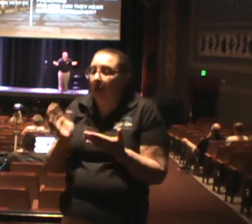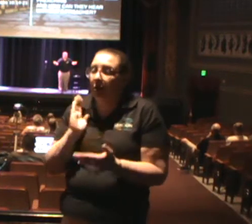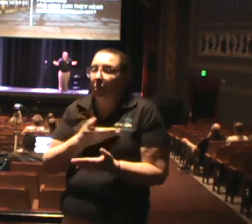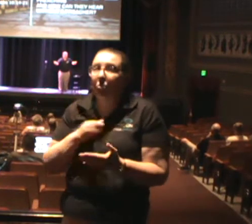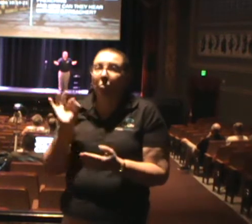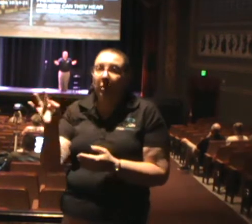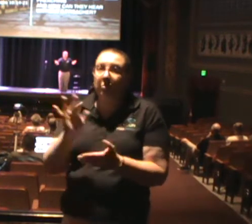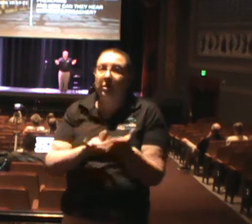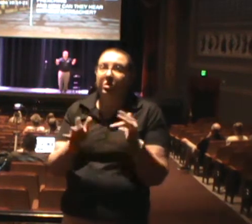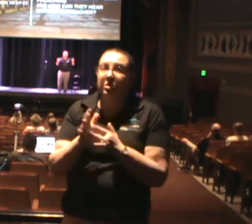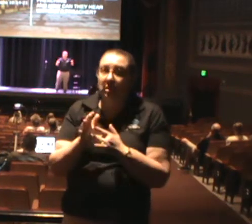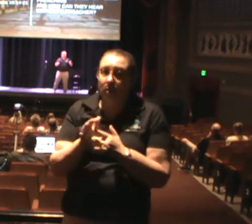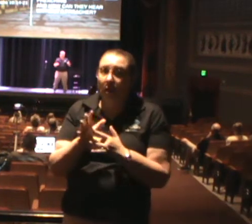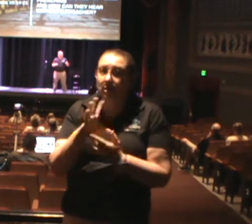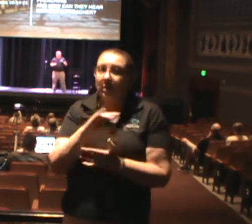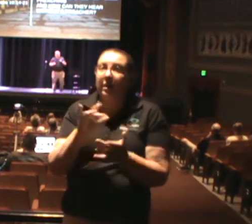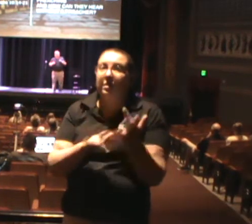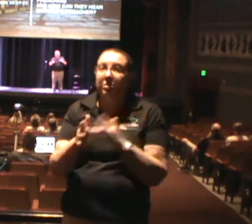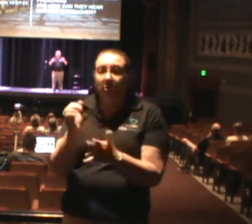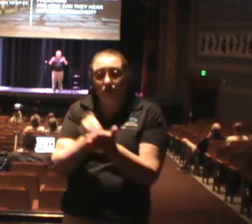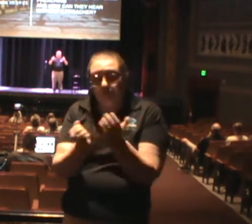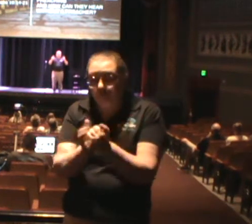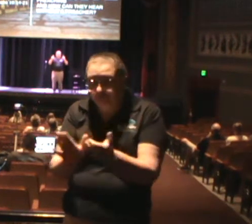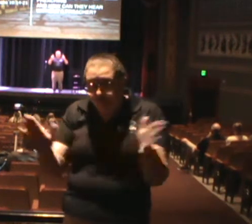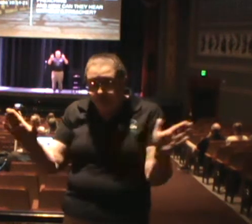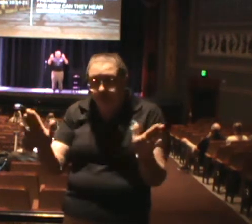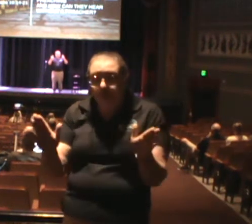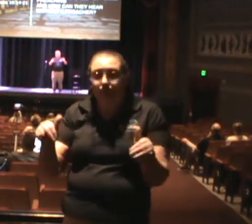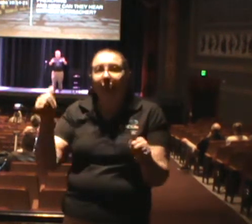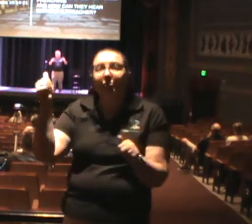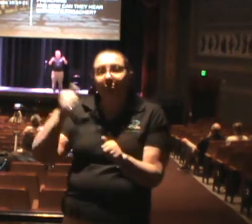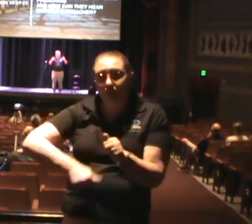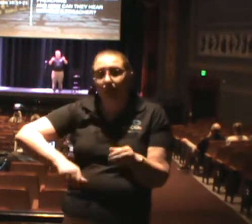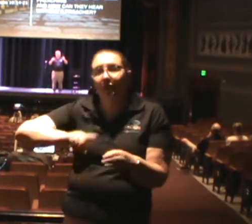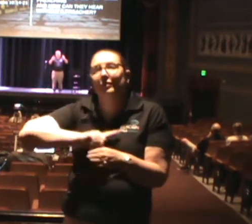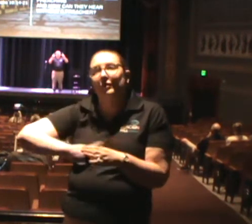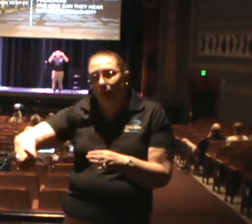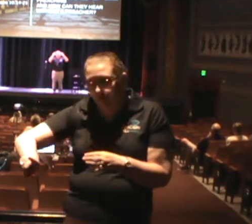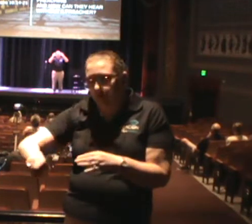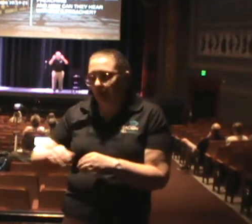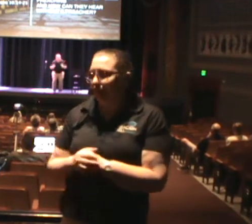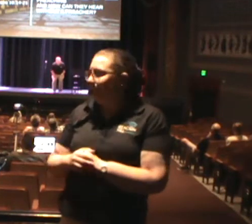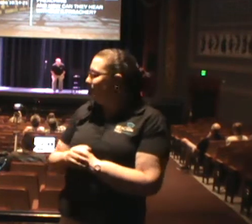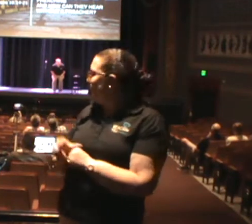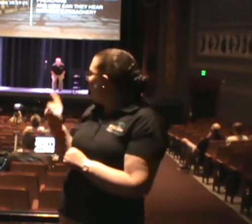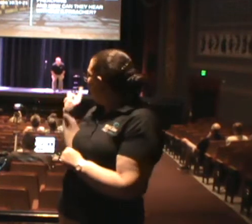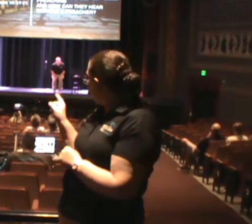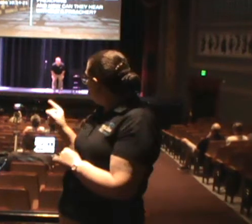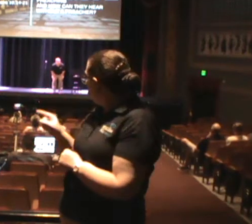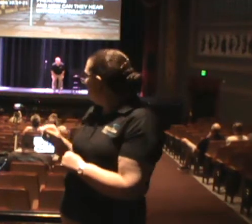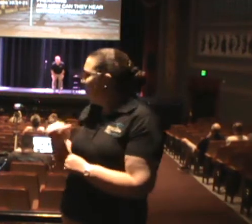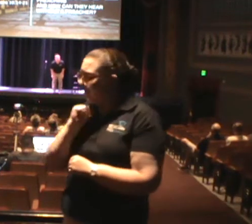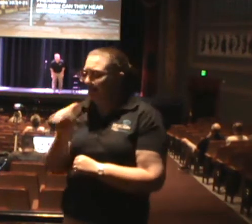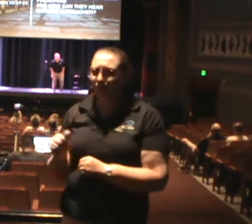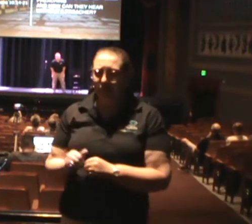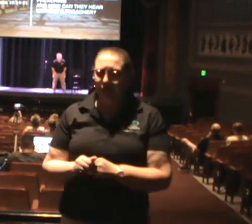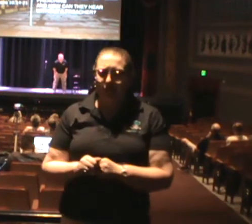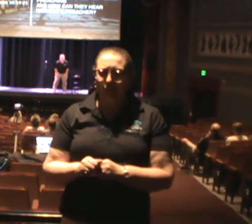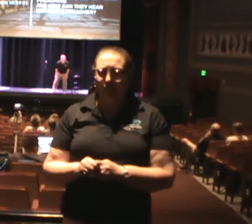single week. All right? So look, now I'm going to bring my own witness today because y'all are dead this morning. Look,